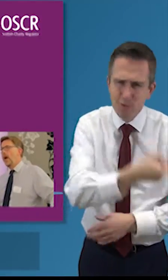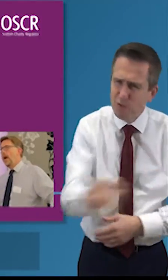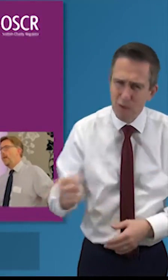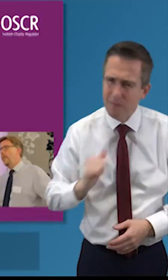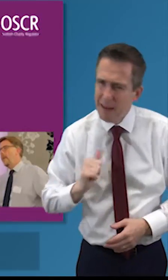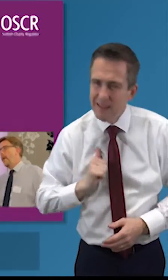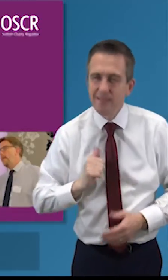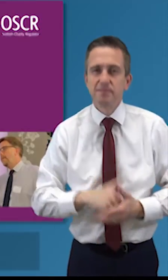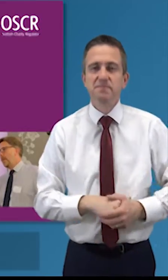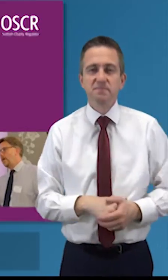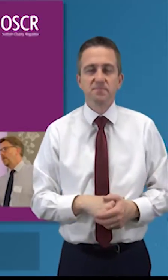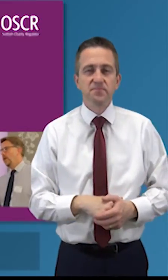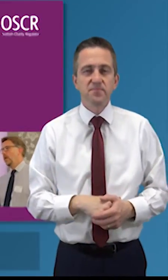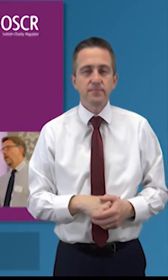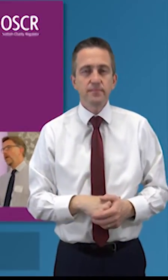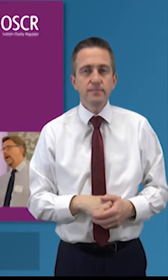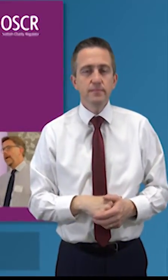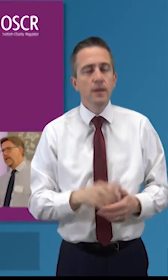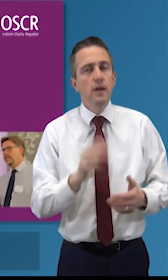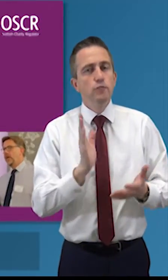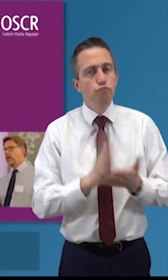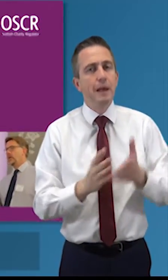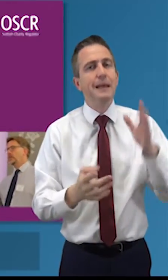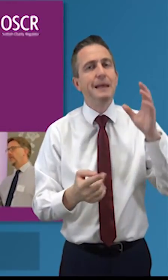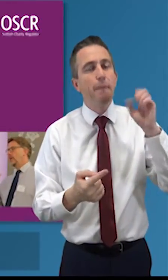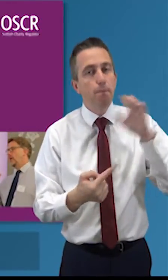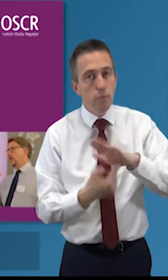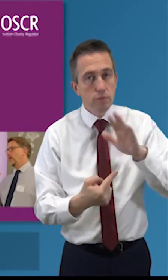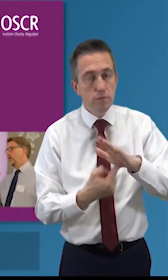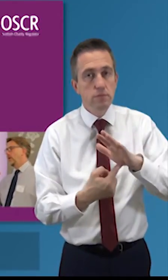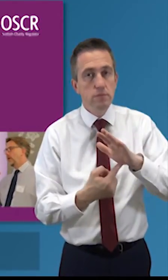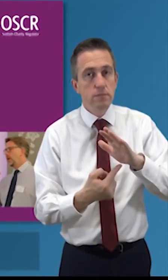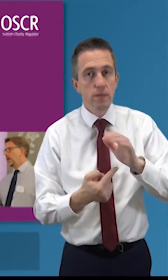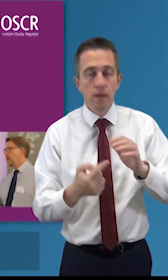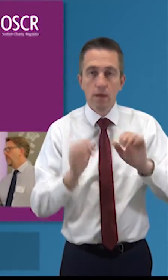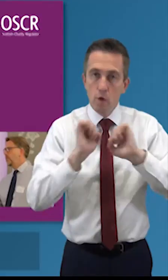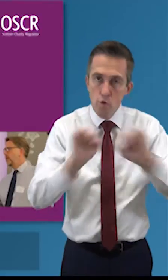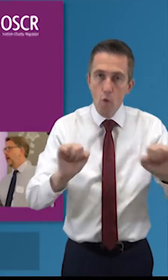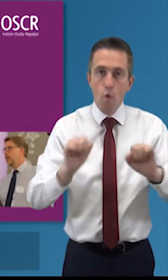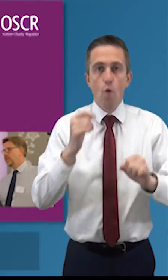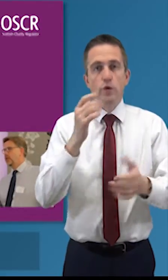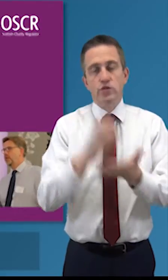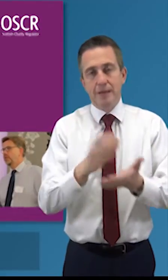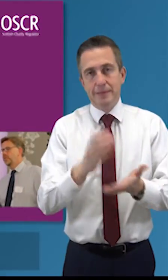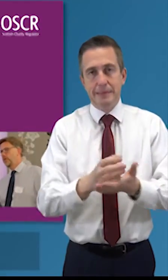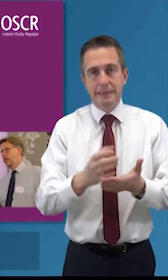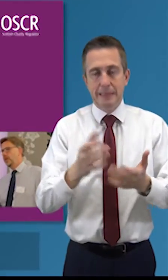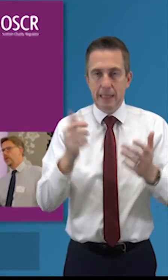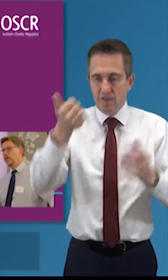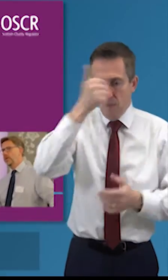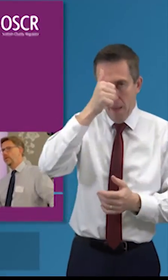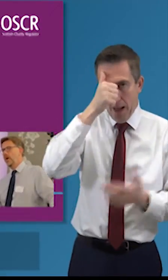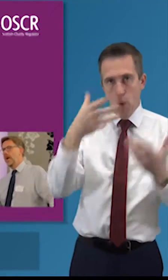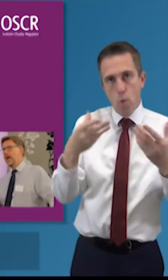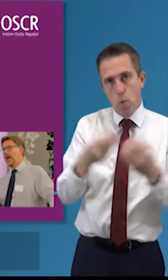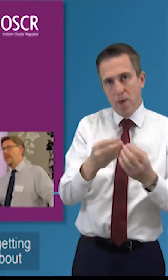um but it is vital to keep familiar as a charity trustee with your